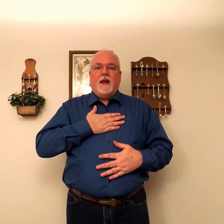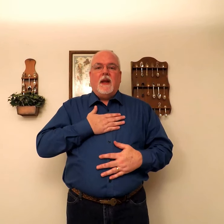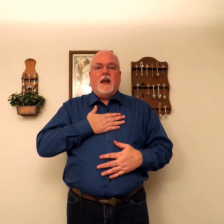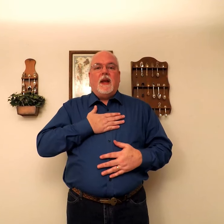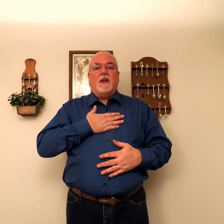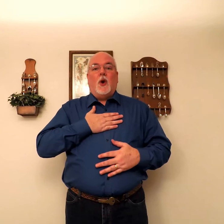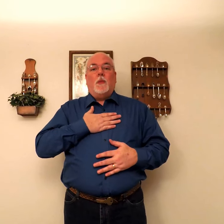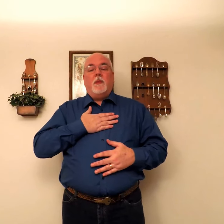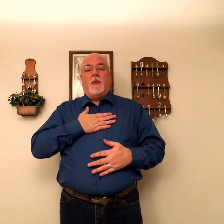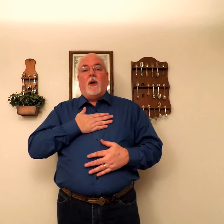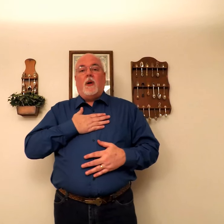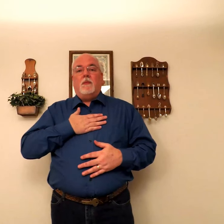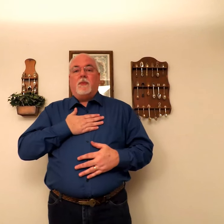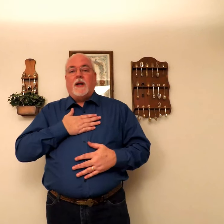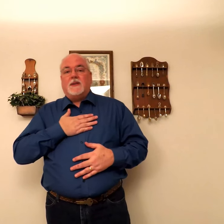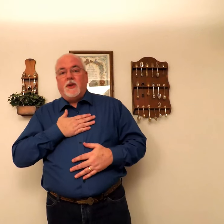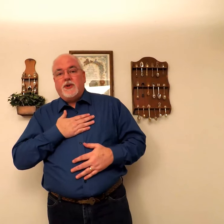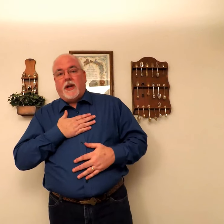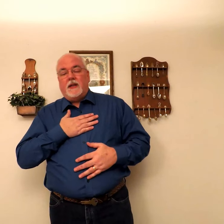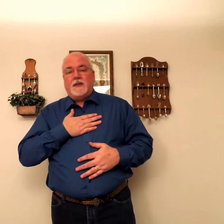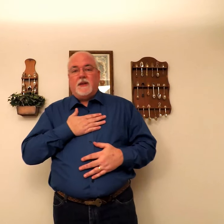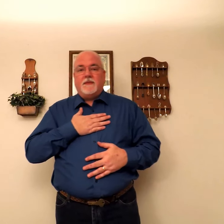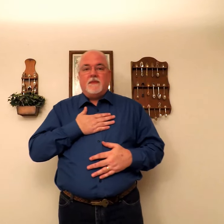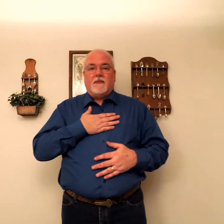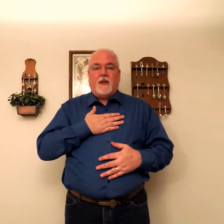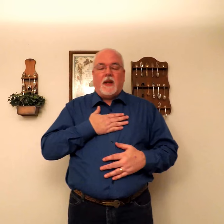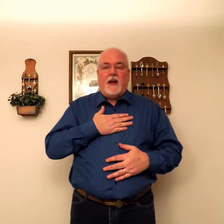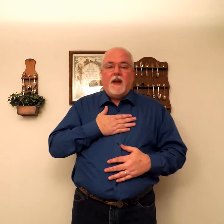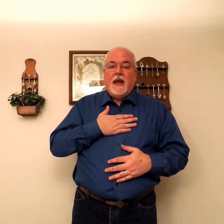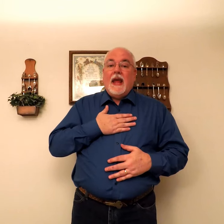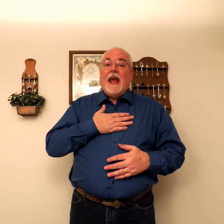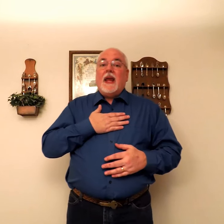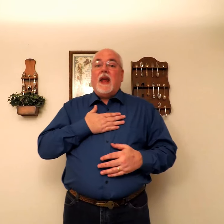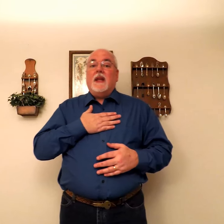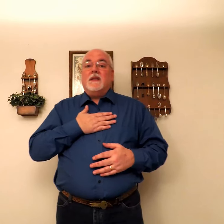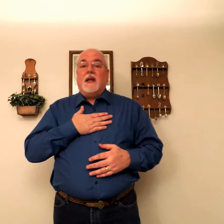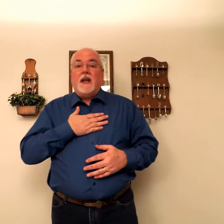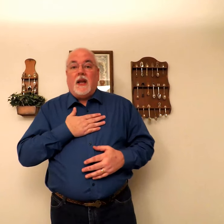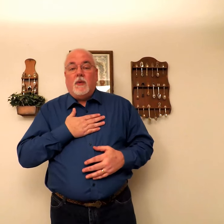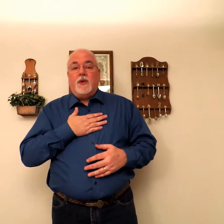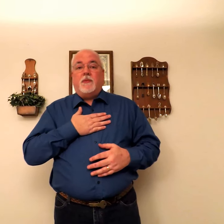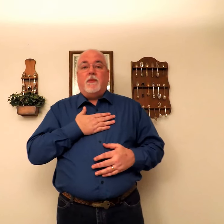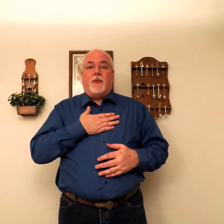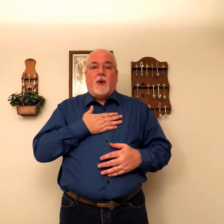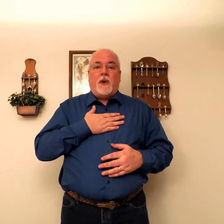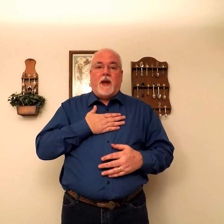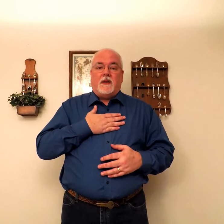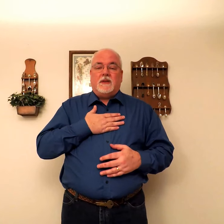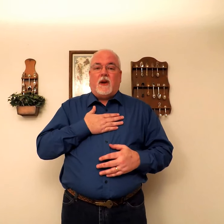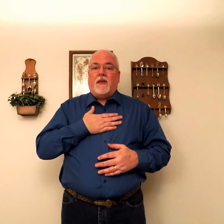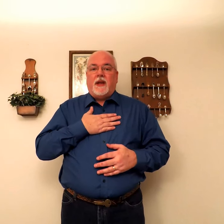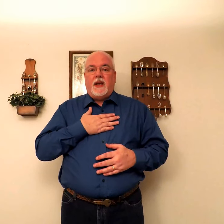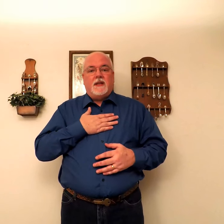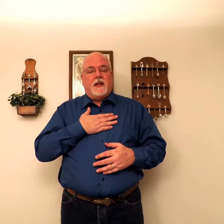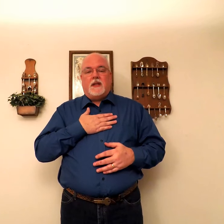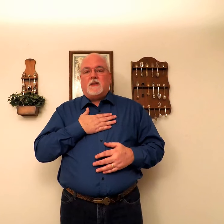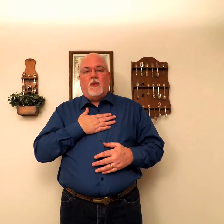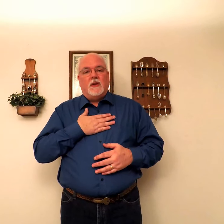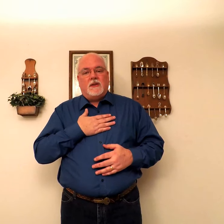is an open palm, pressed to your chest. Okay. In sign language, pronouns are the easiest ones